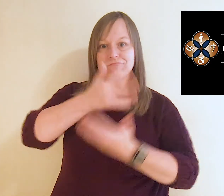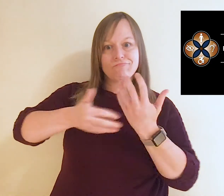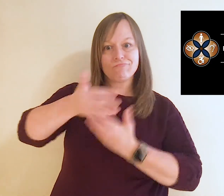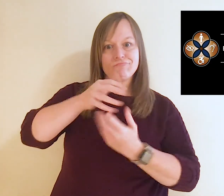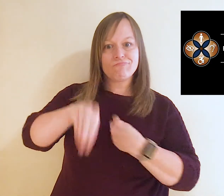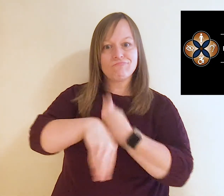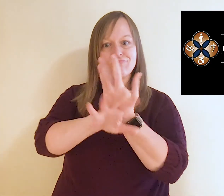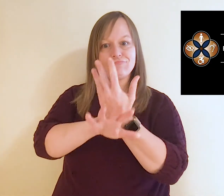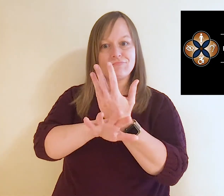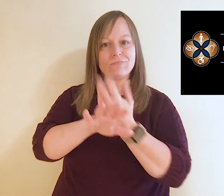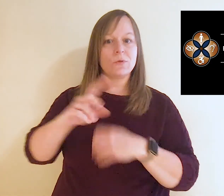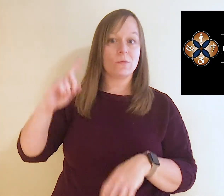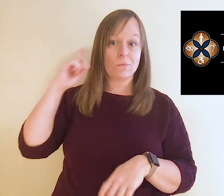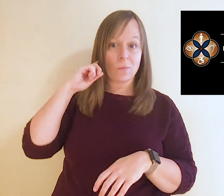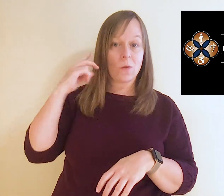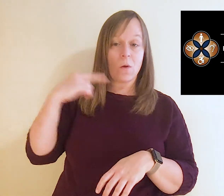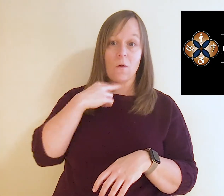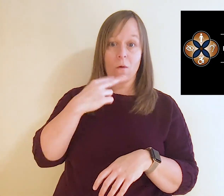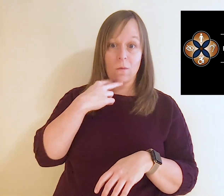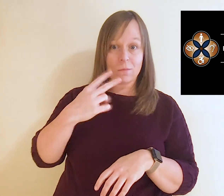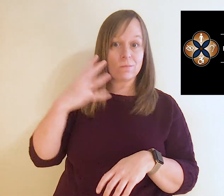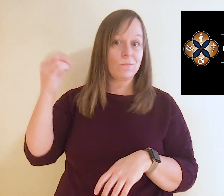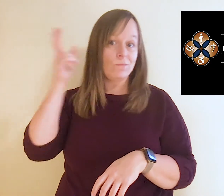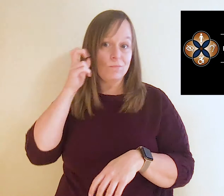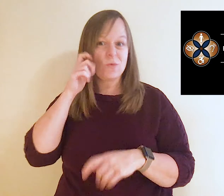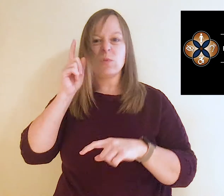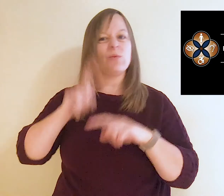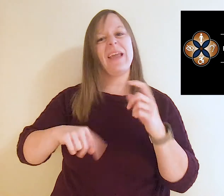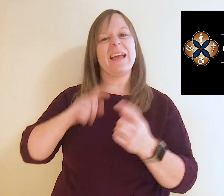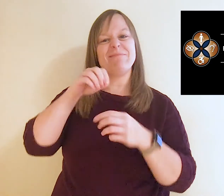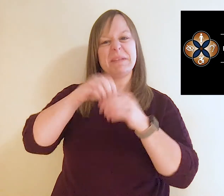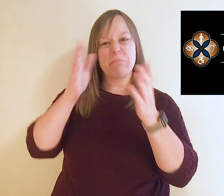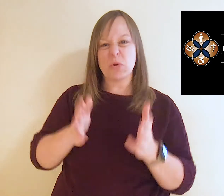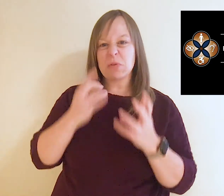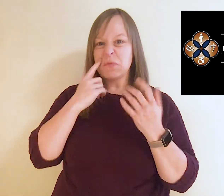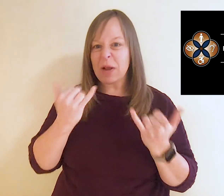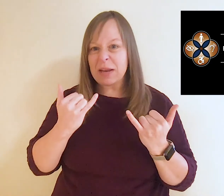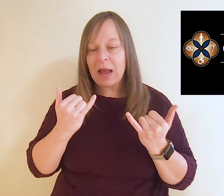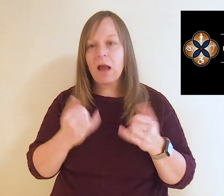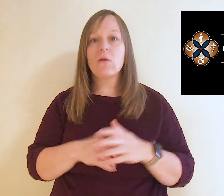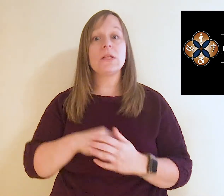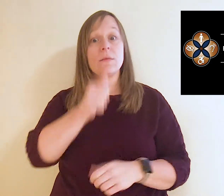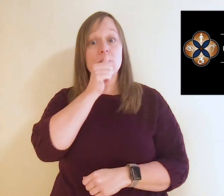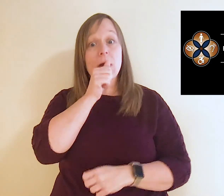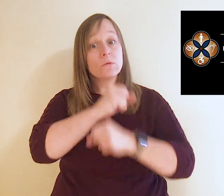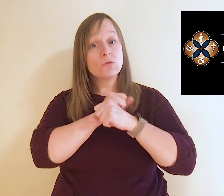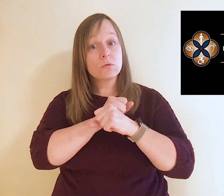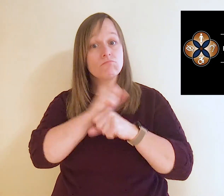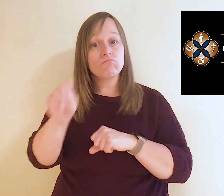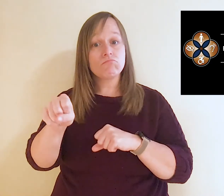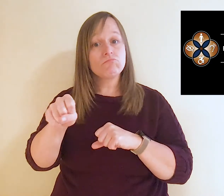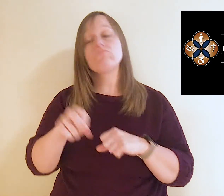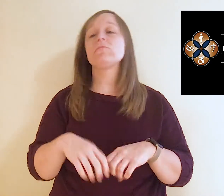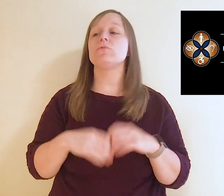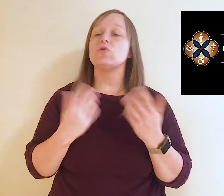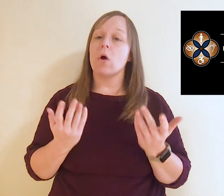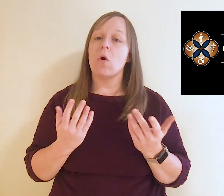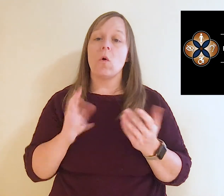interact via audio and video when you can't meet face-to-face right now. It's private and secure, so